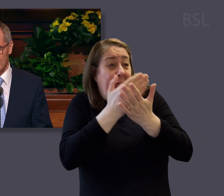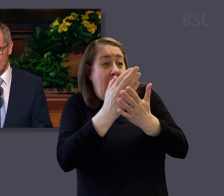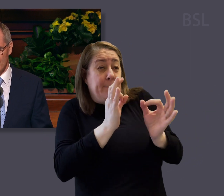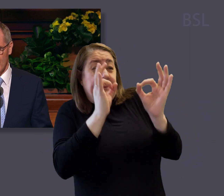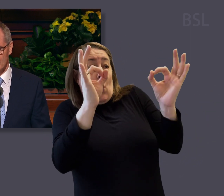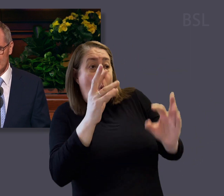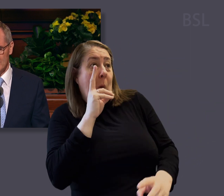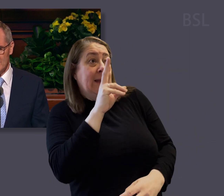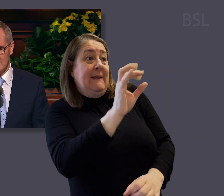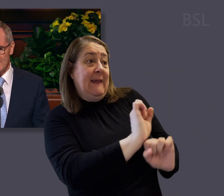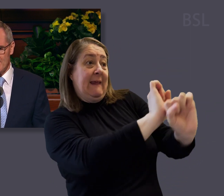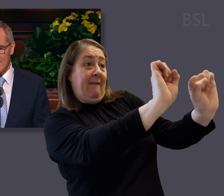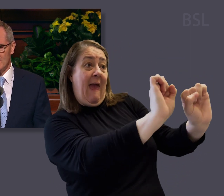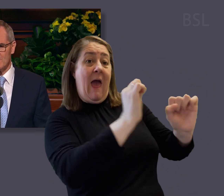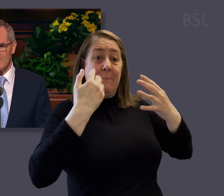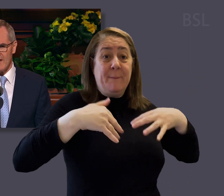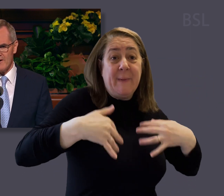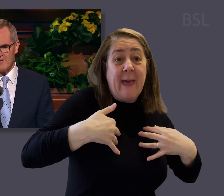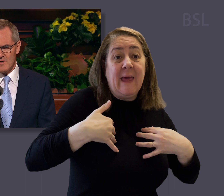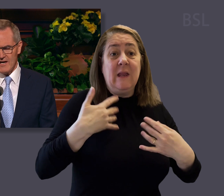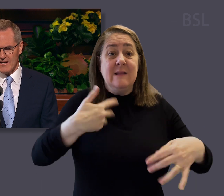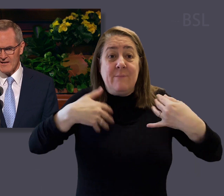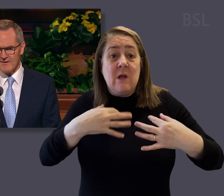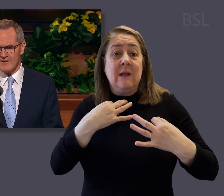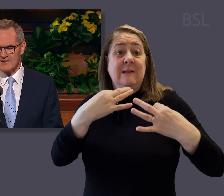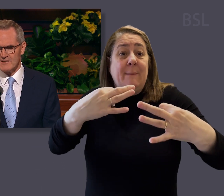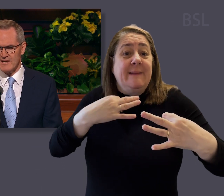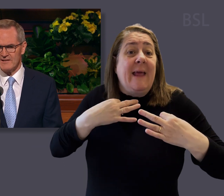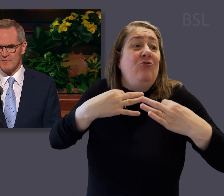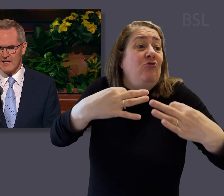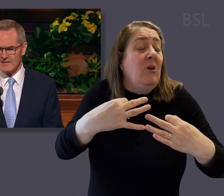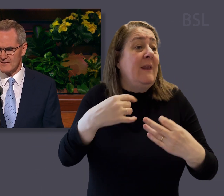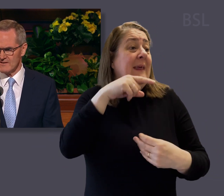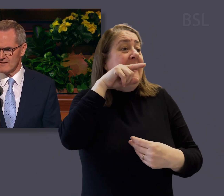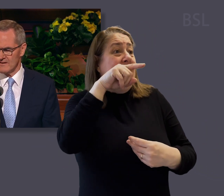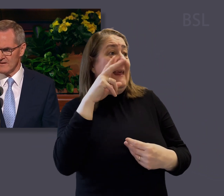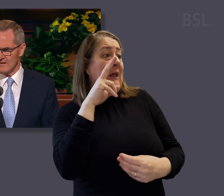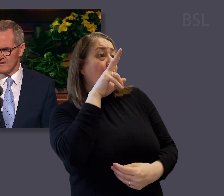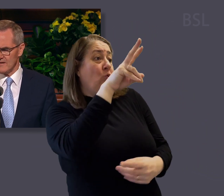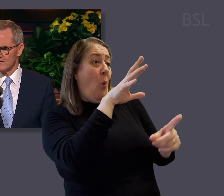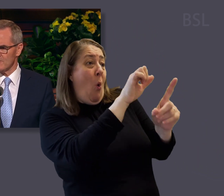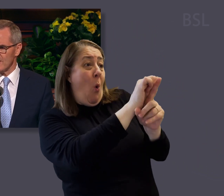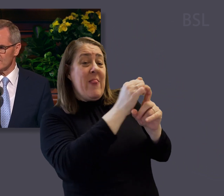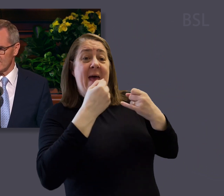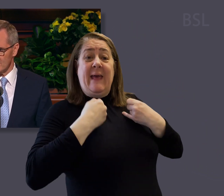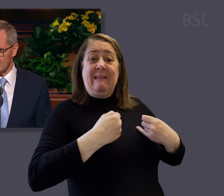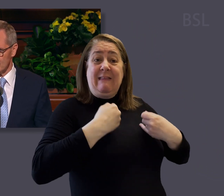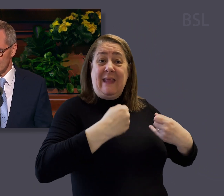sacrifice. He saw their every pain, affliction, and temptation. He saw their sicknesses.